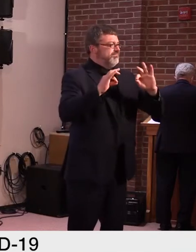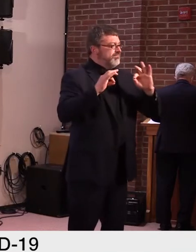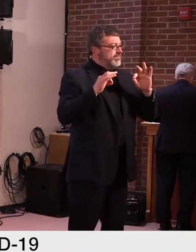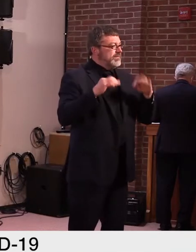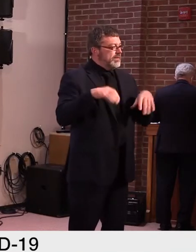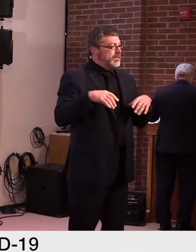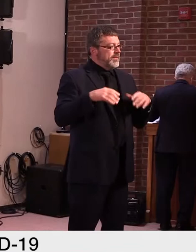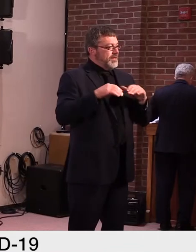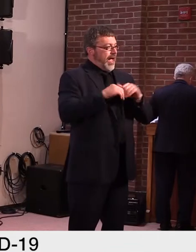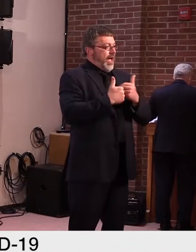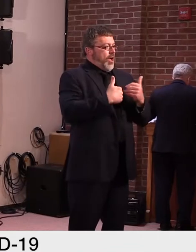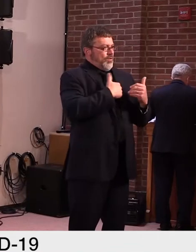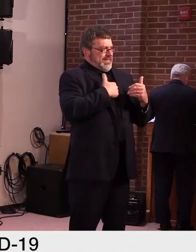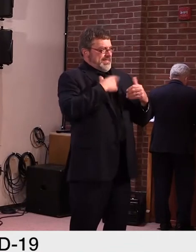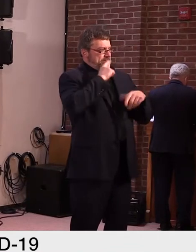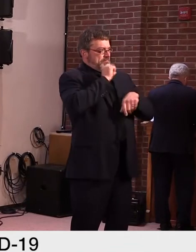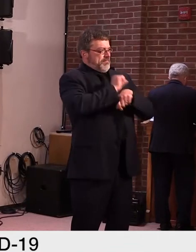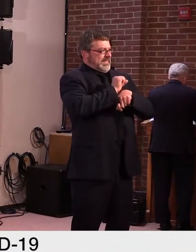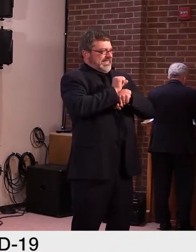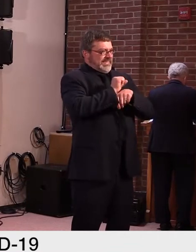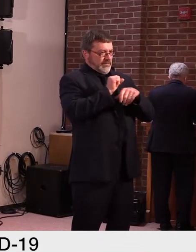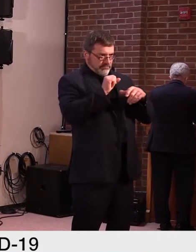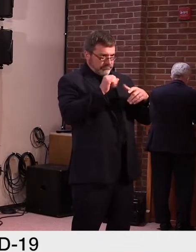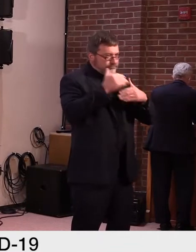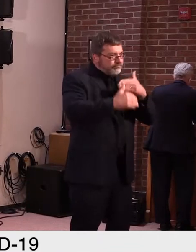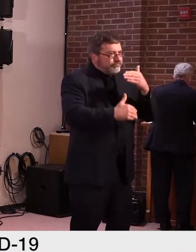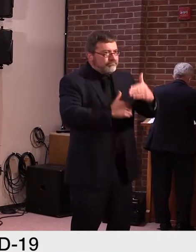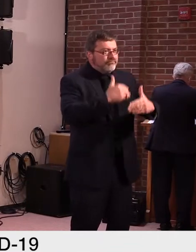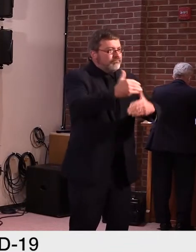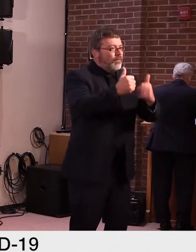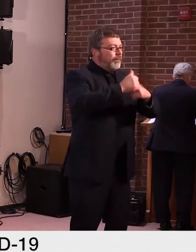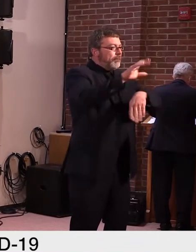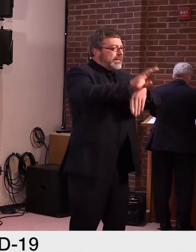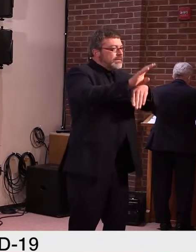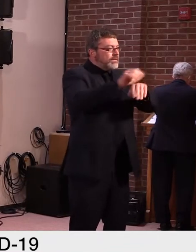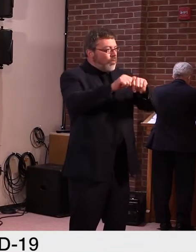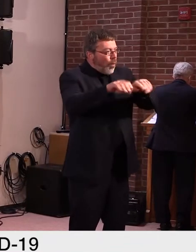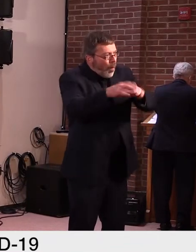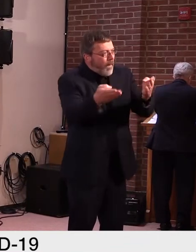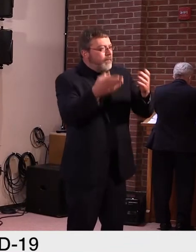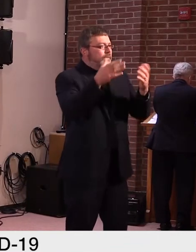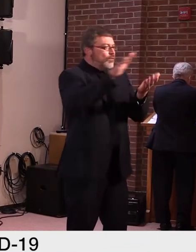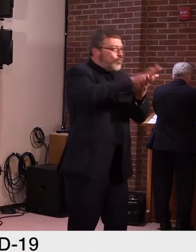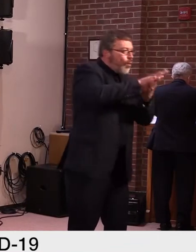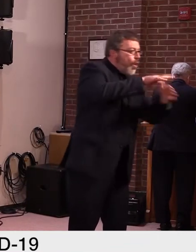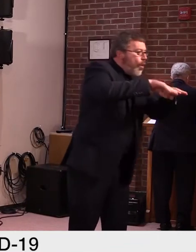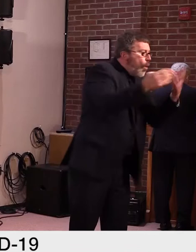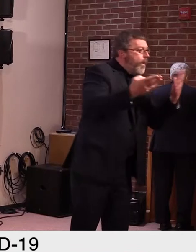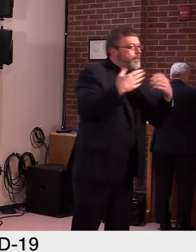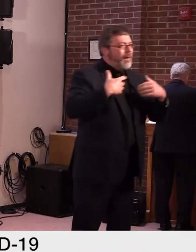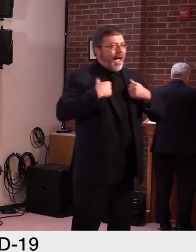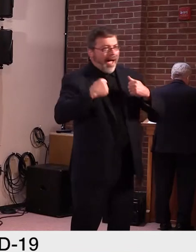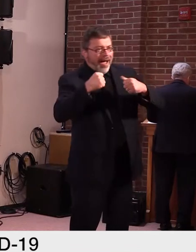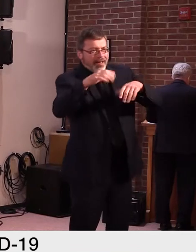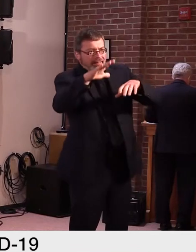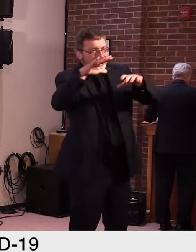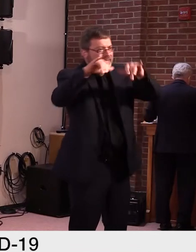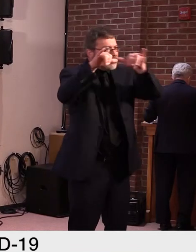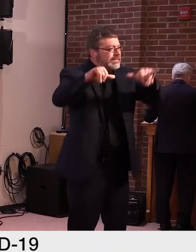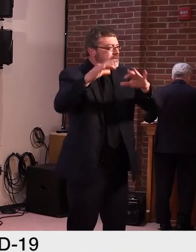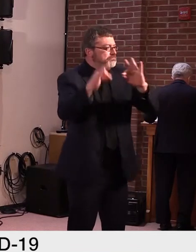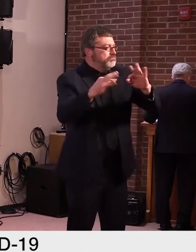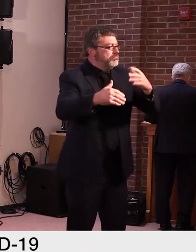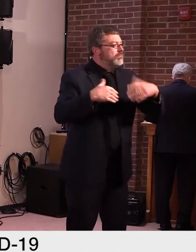reopen the economy, and we've had kids back in schools for two weeks now. And we also have had